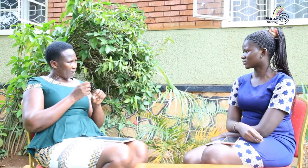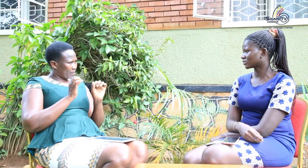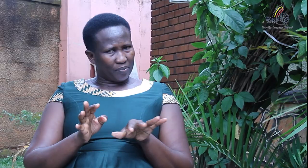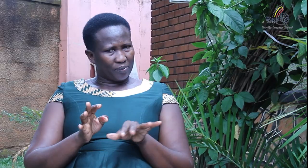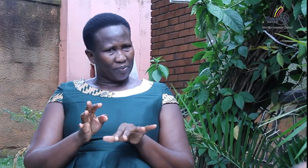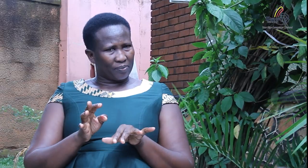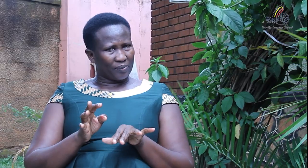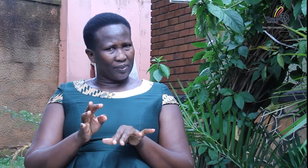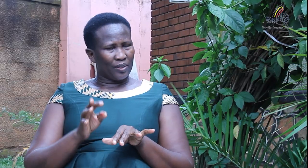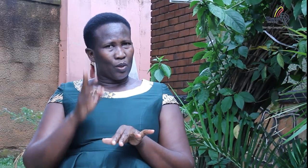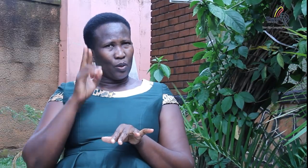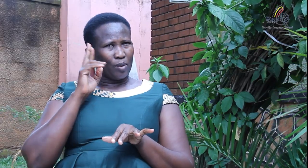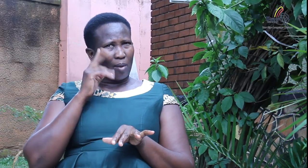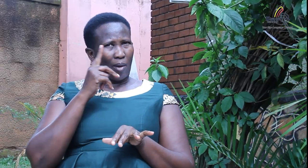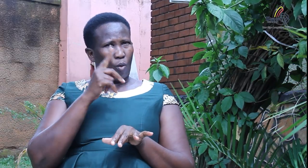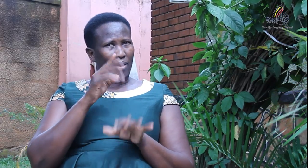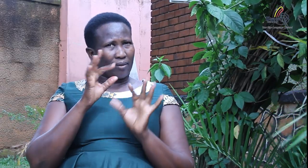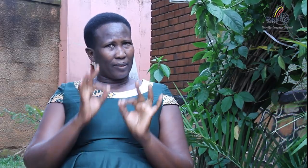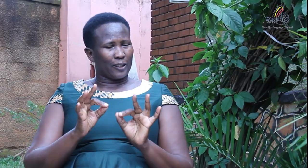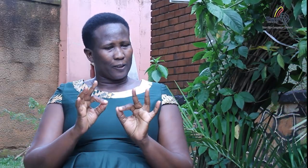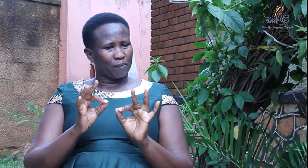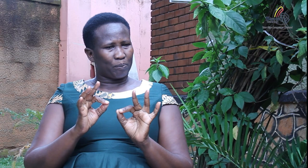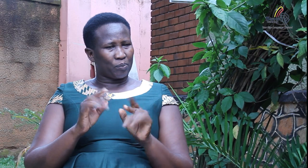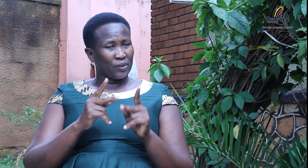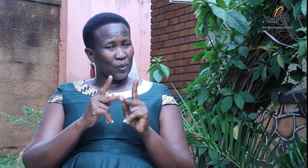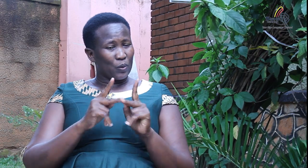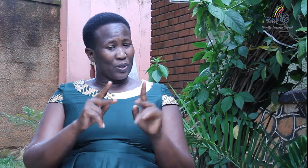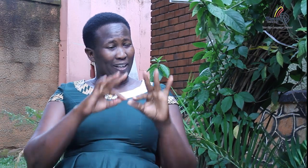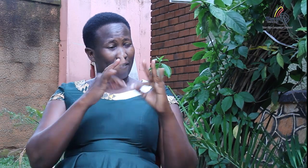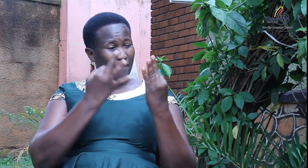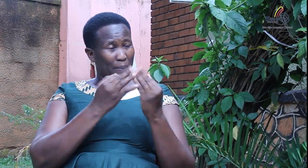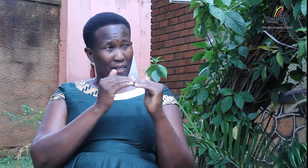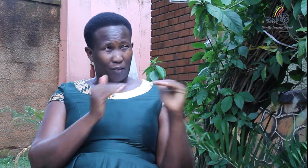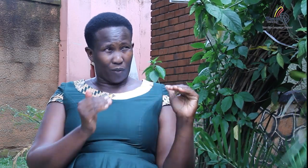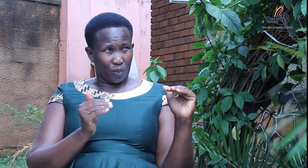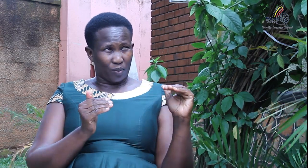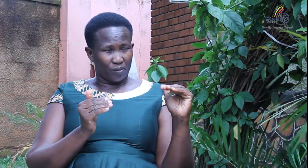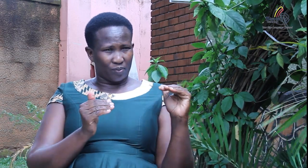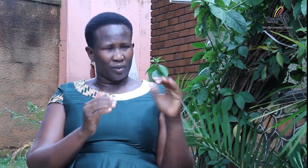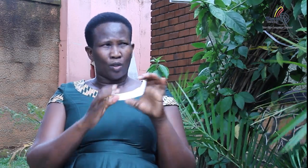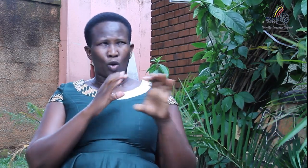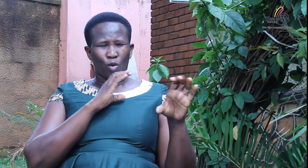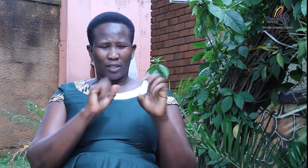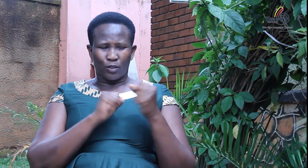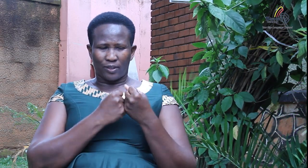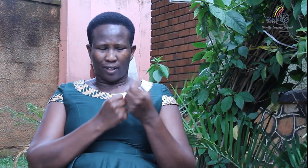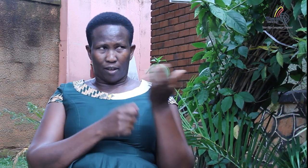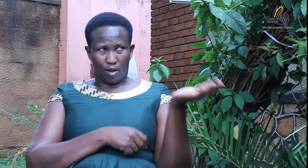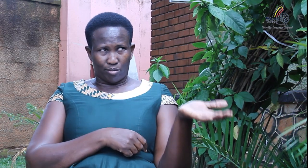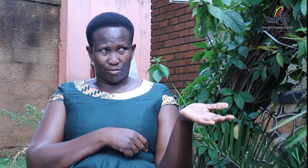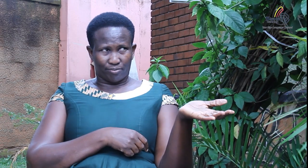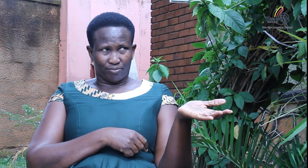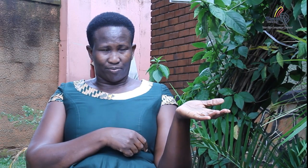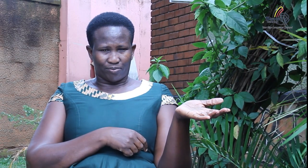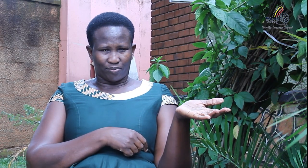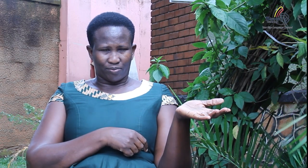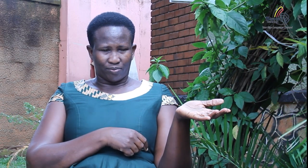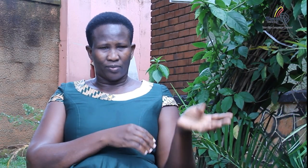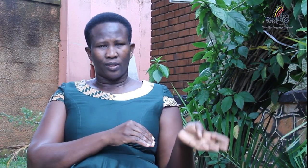support these people is not hard but one thing we want to say at the family level it is called we